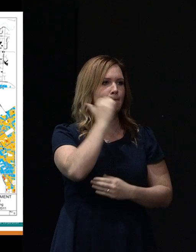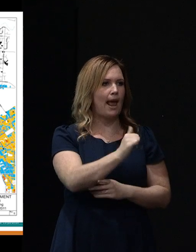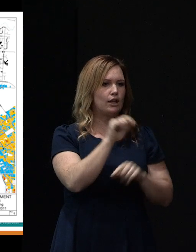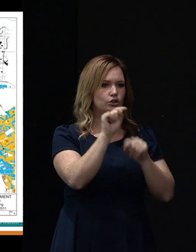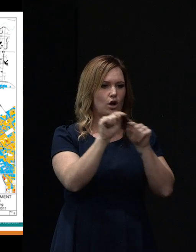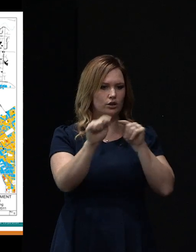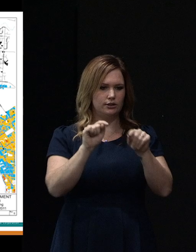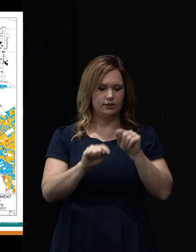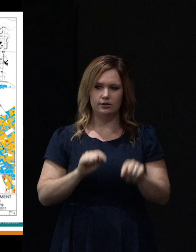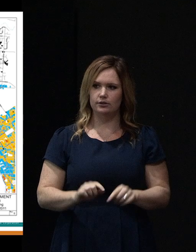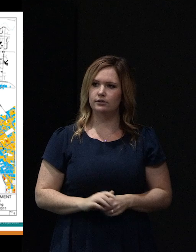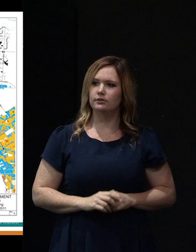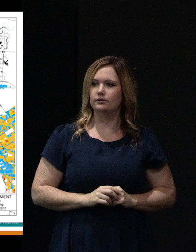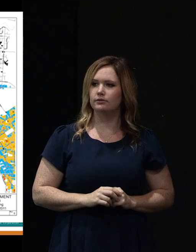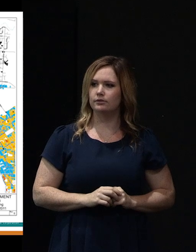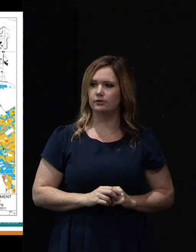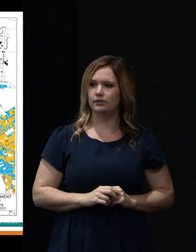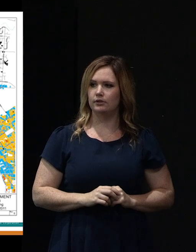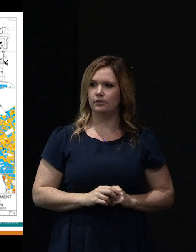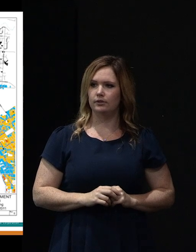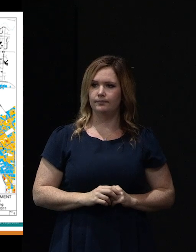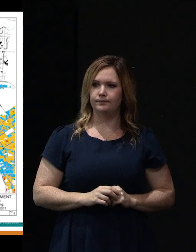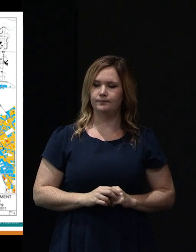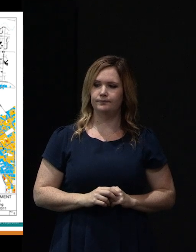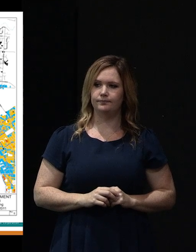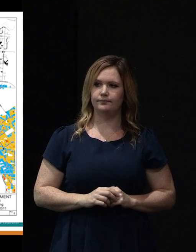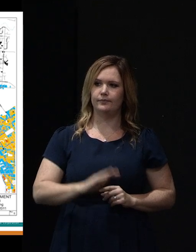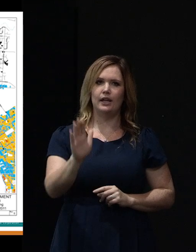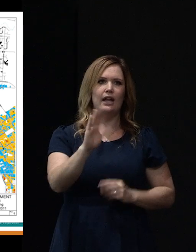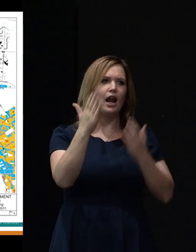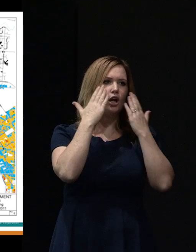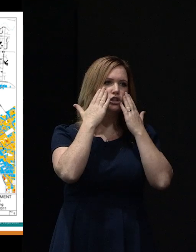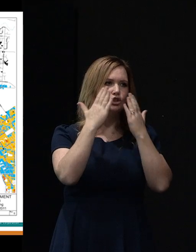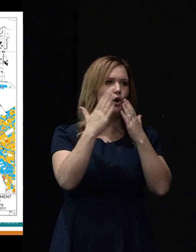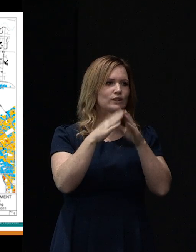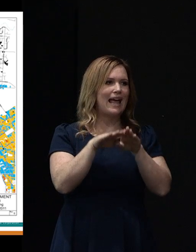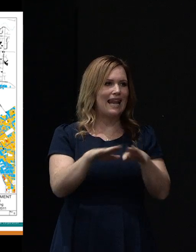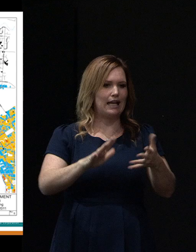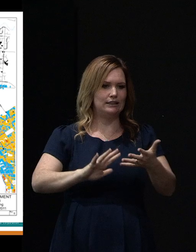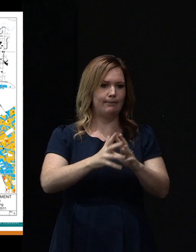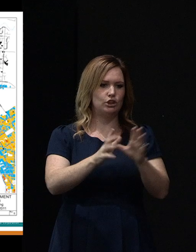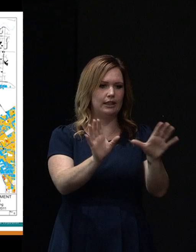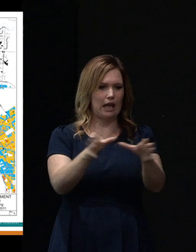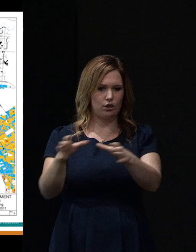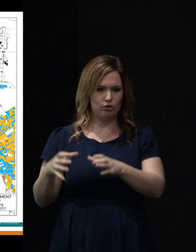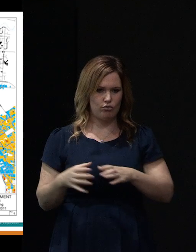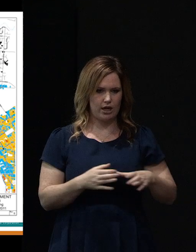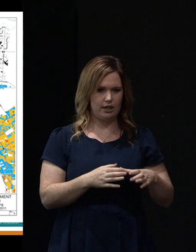And the colours represent the categories of land damage as observed by